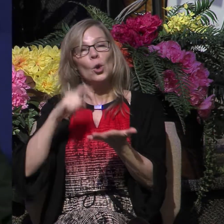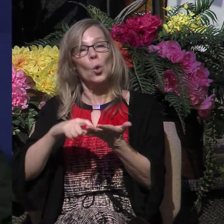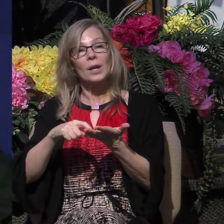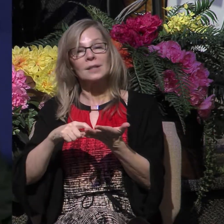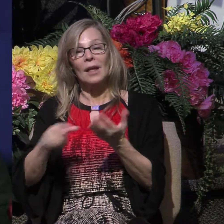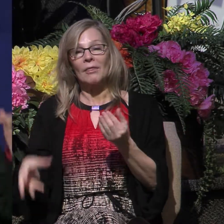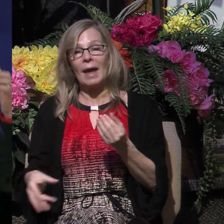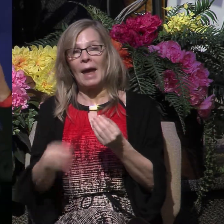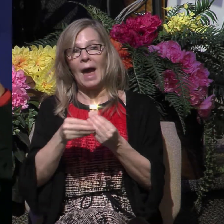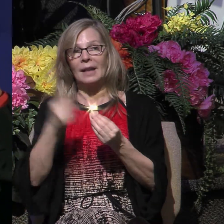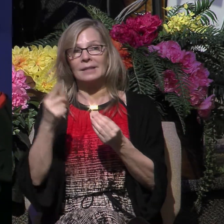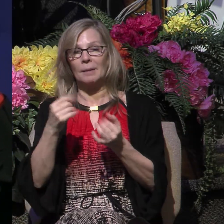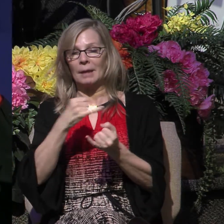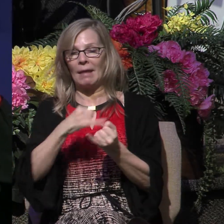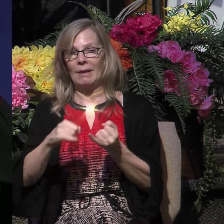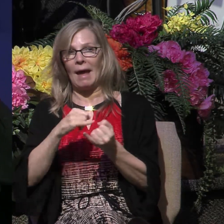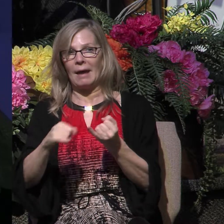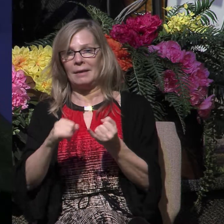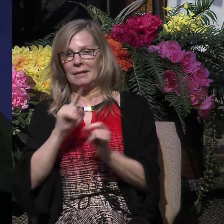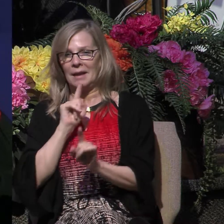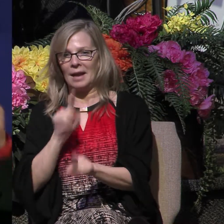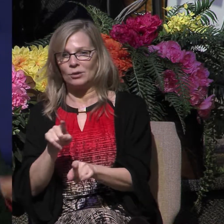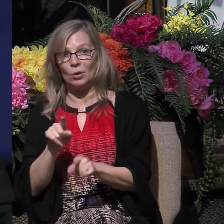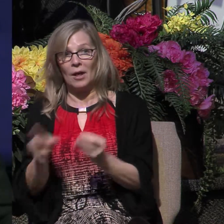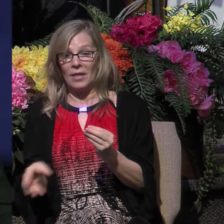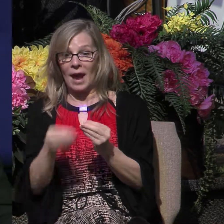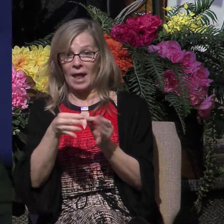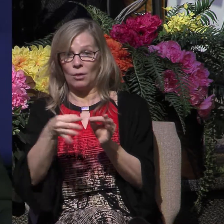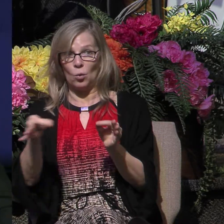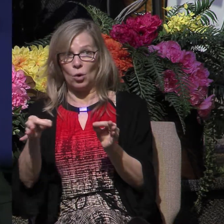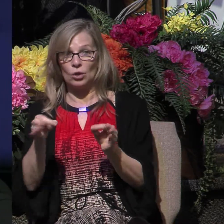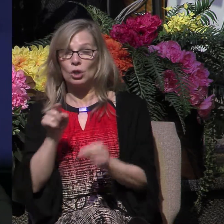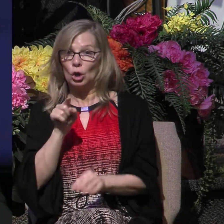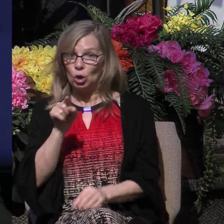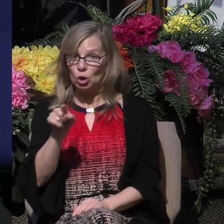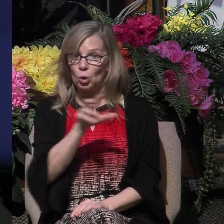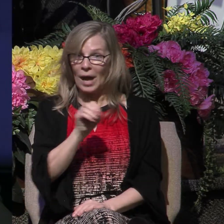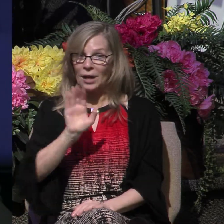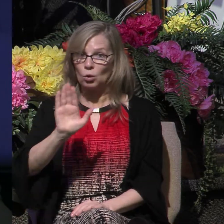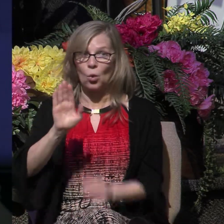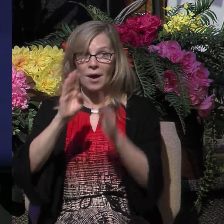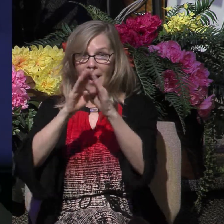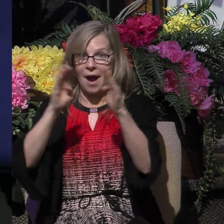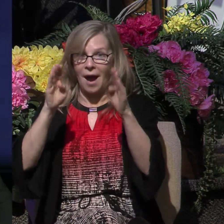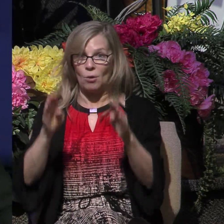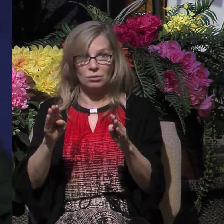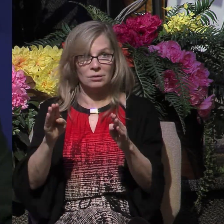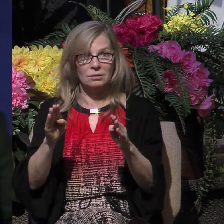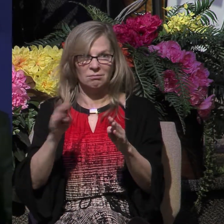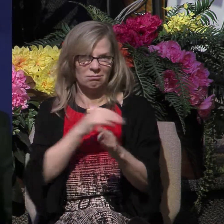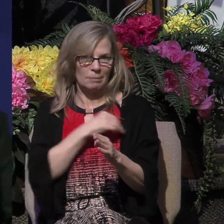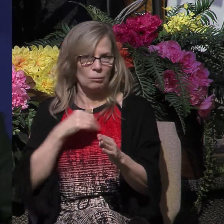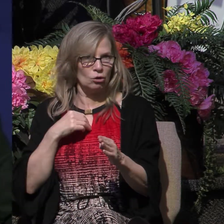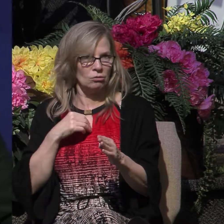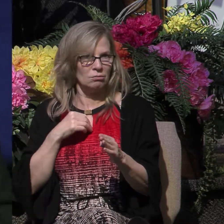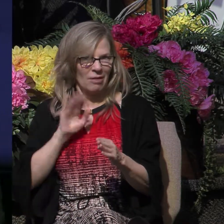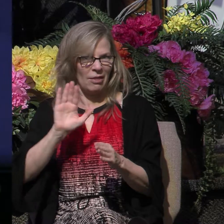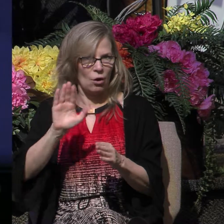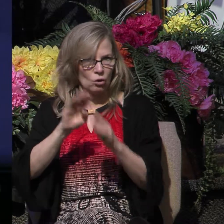to the end of their answer. They added the words, you and your household. Now, once again, we're faced with an interpretive question.